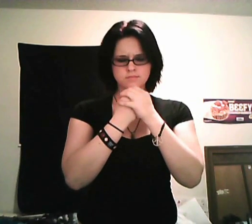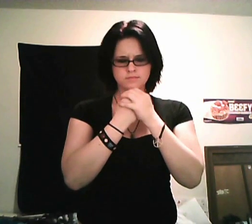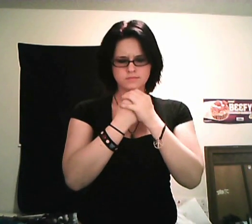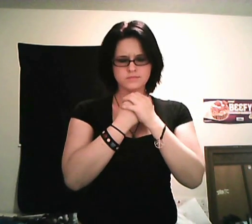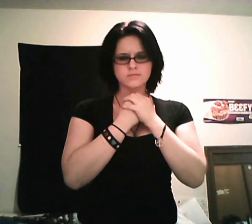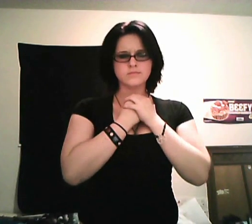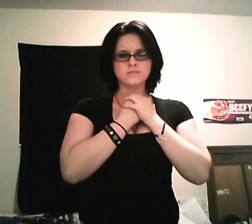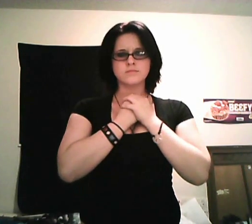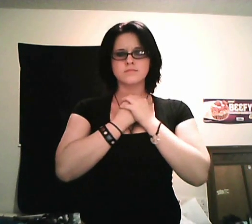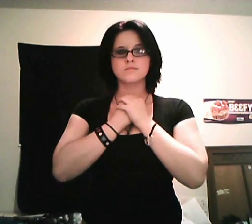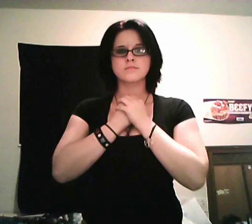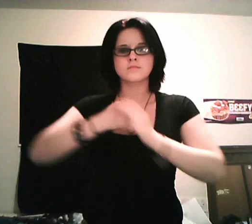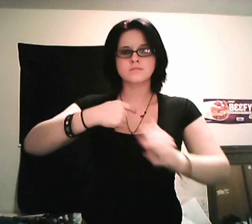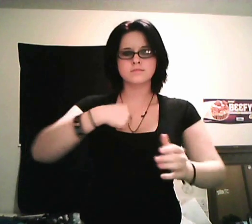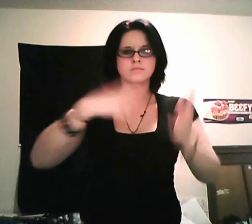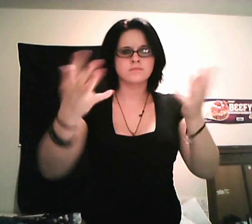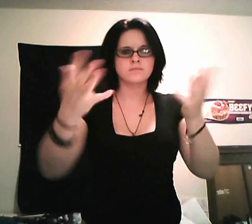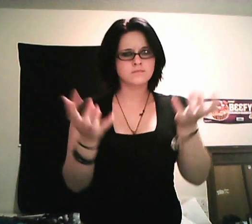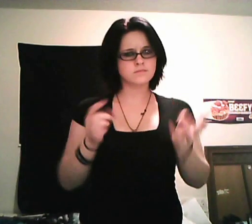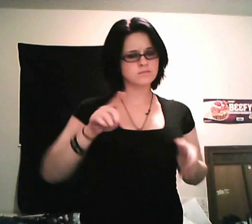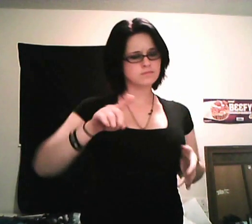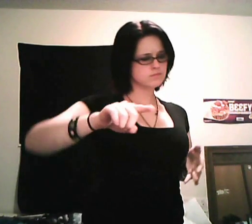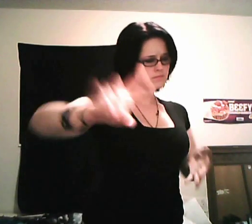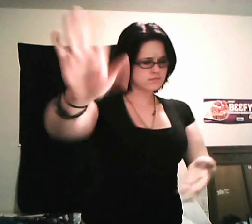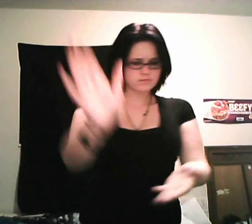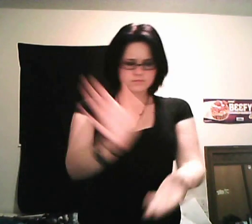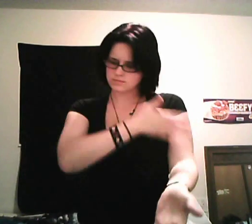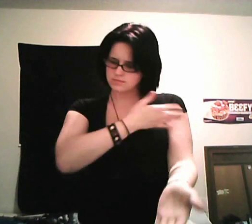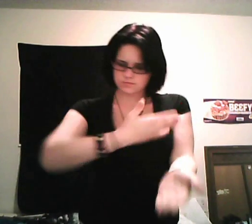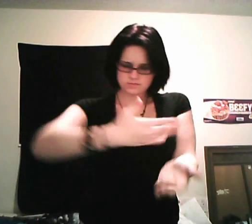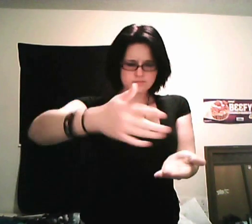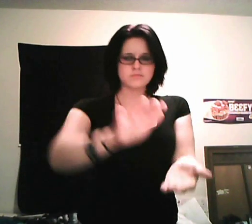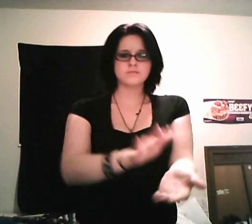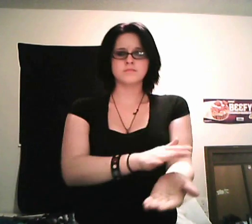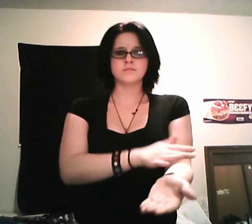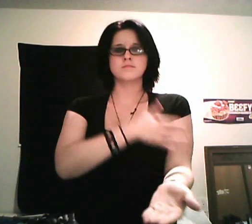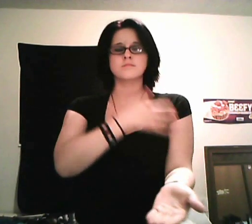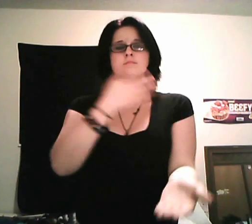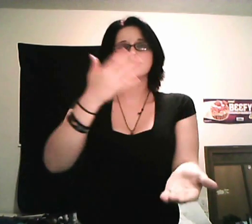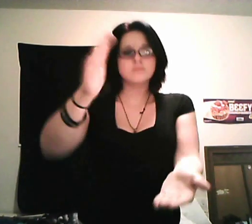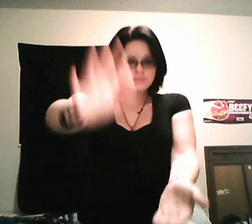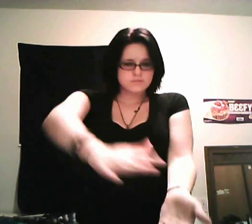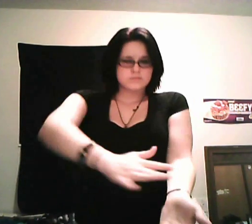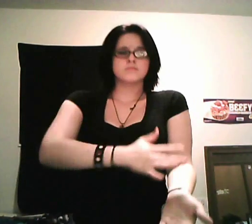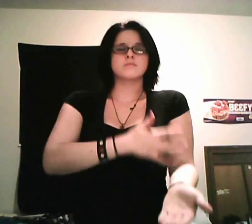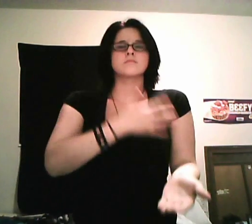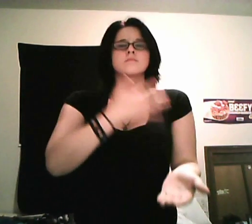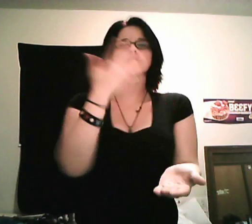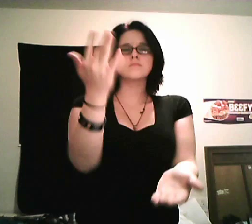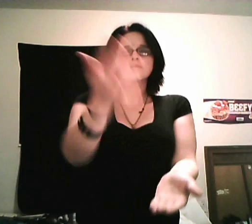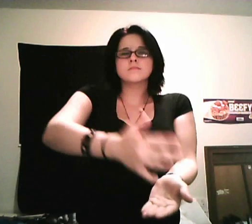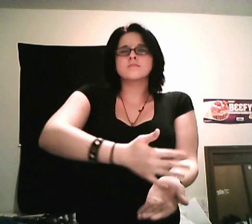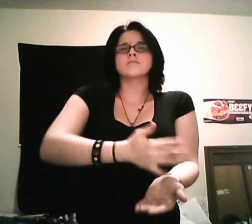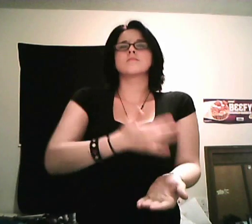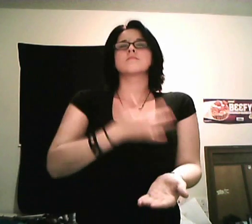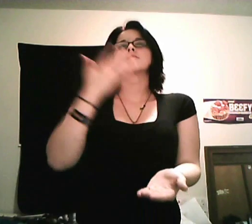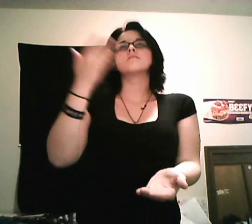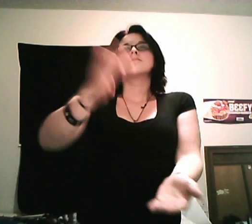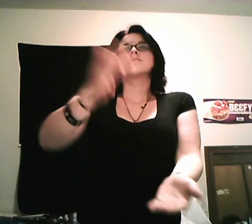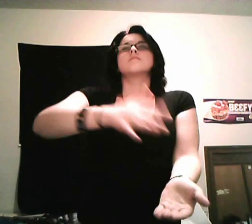me I want your symphony Singing in all that I